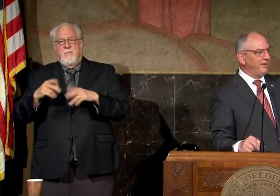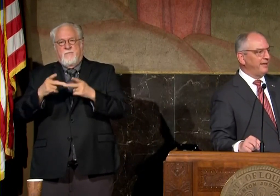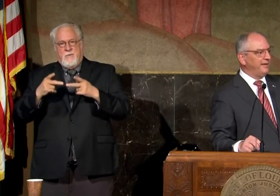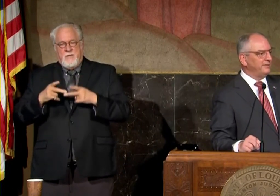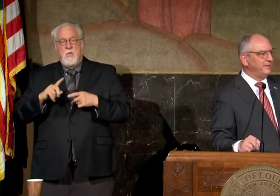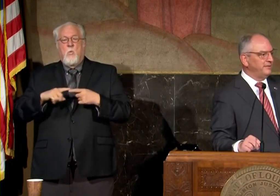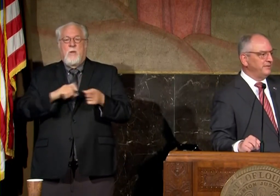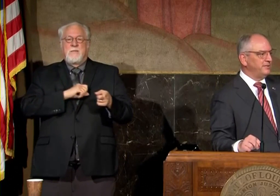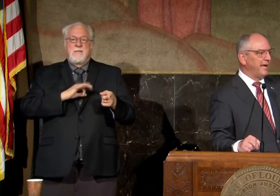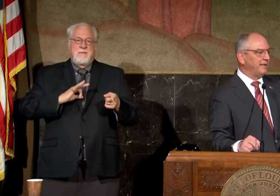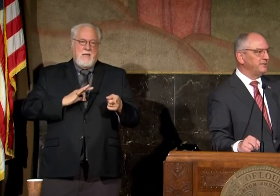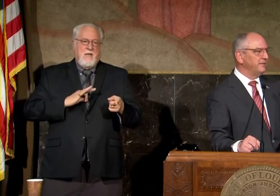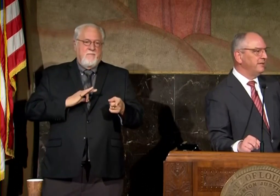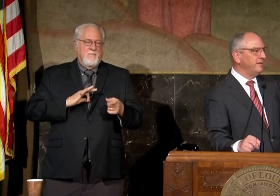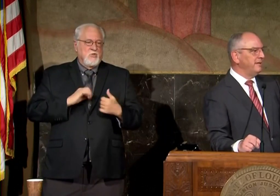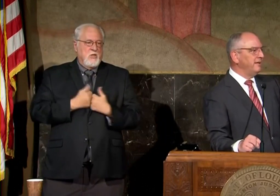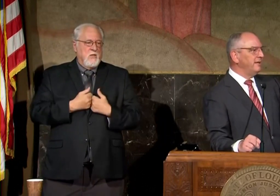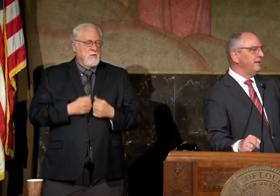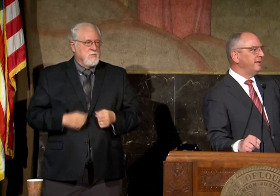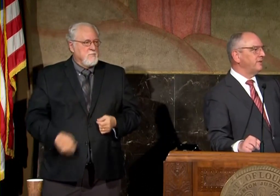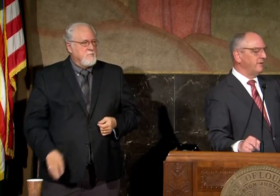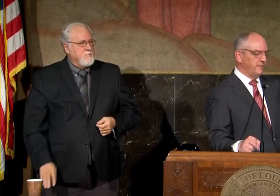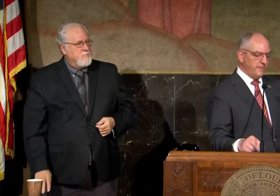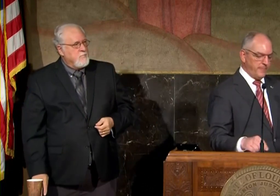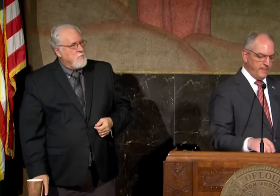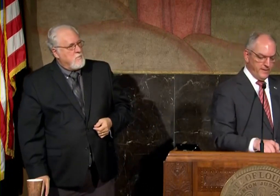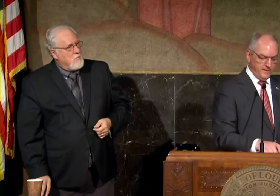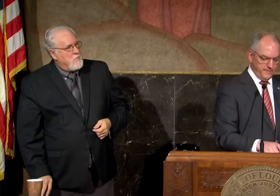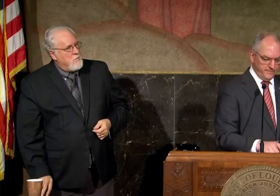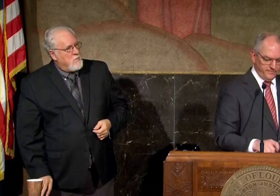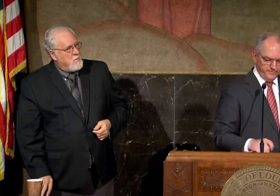staffing is is the challenge yes sir